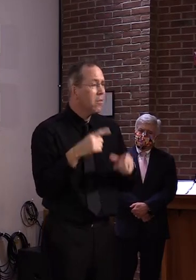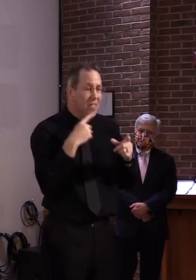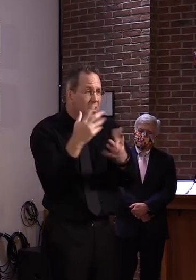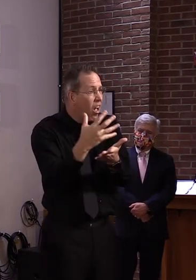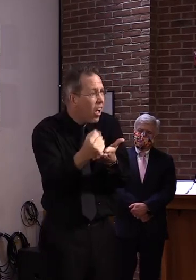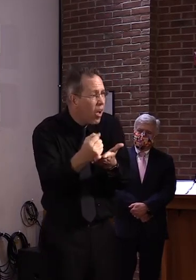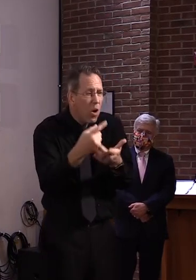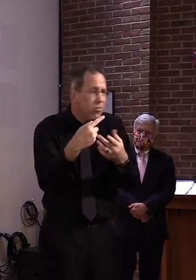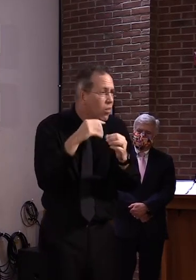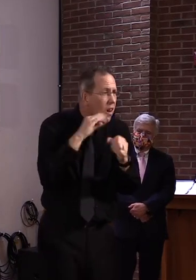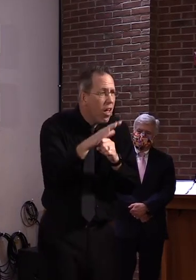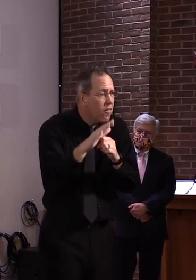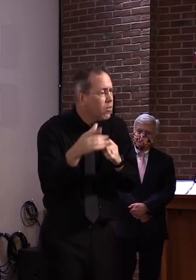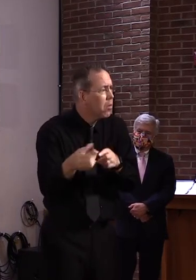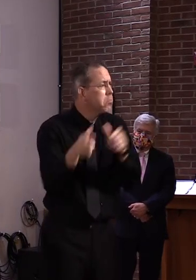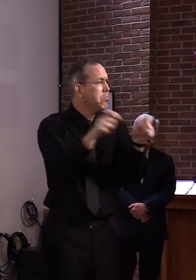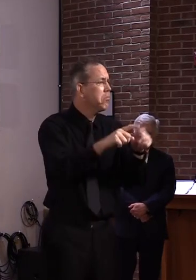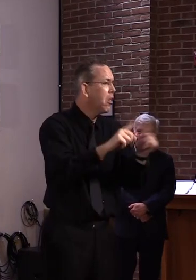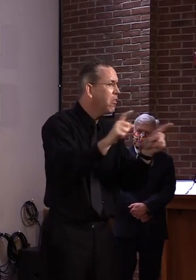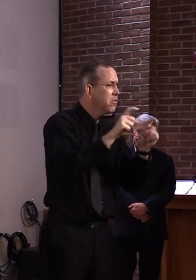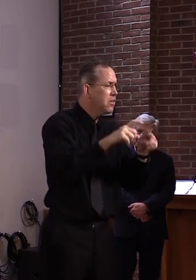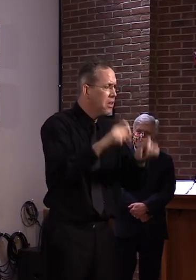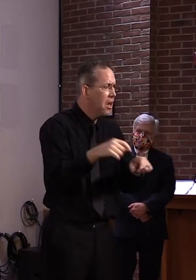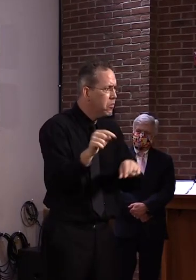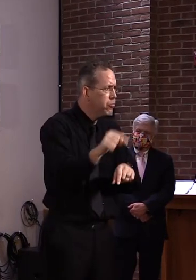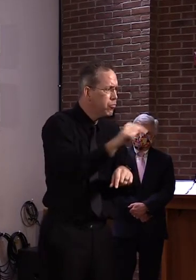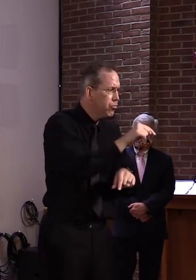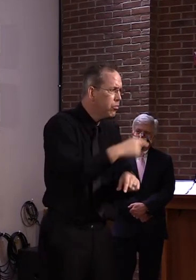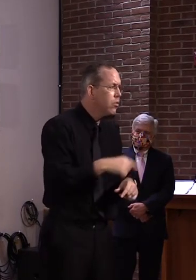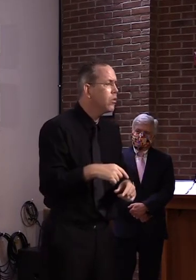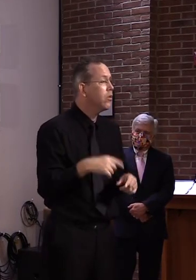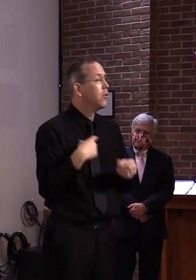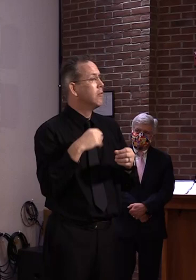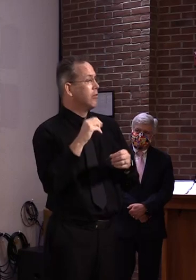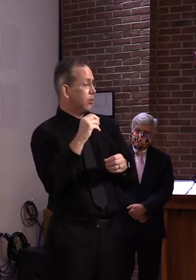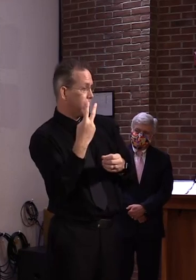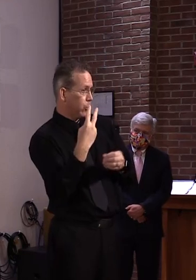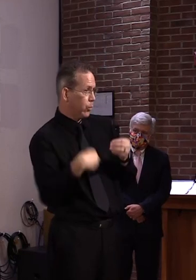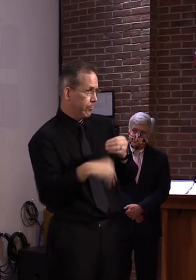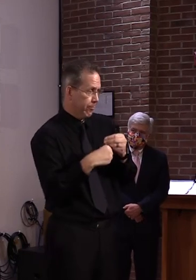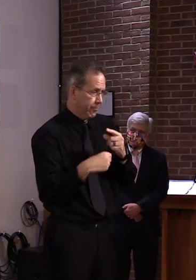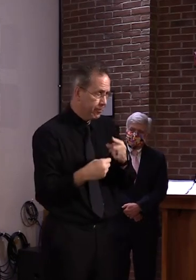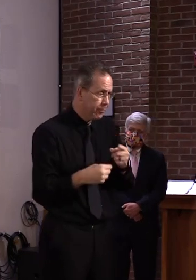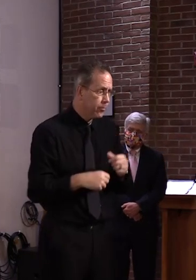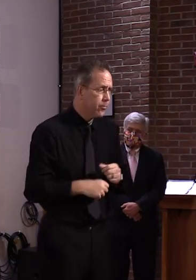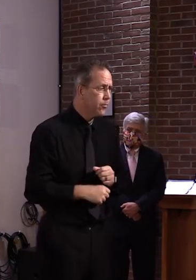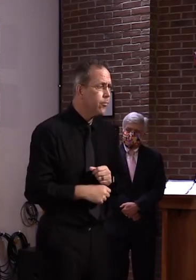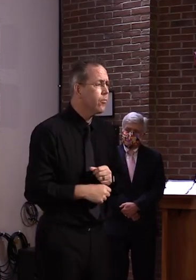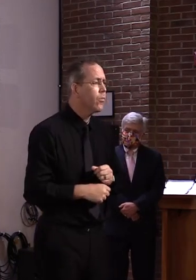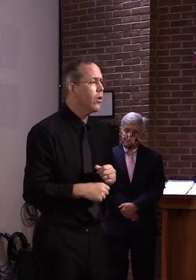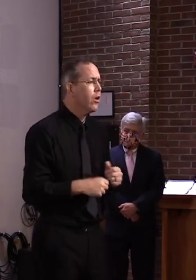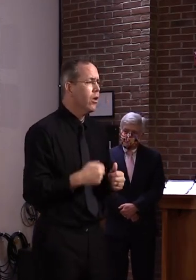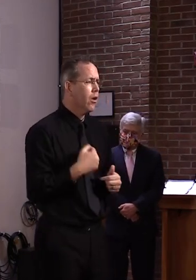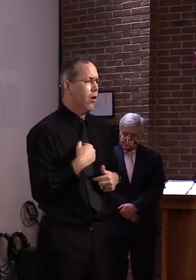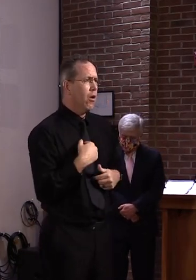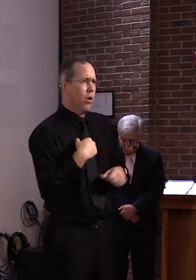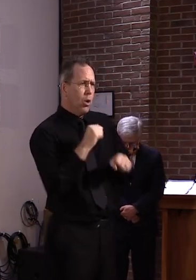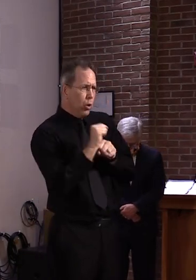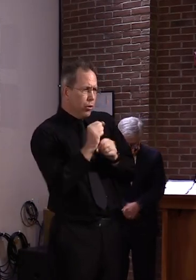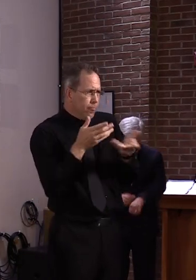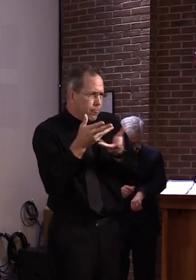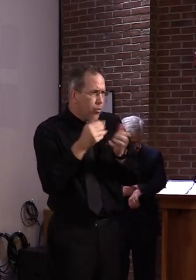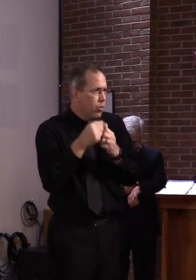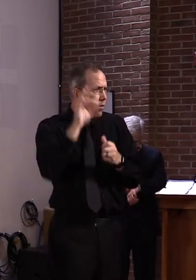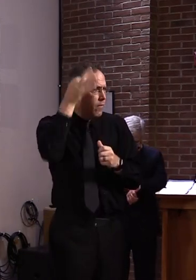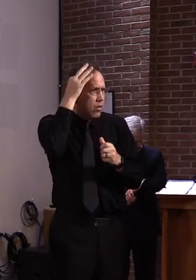Second principle really is that we work with the federal government and